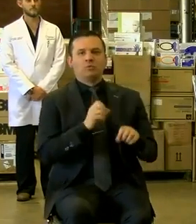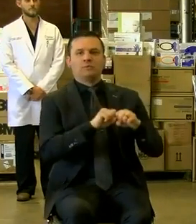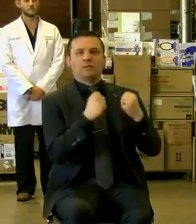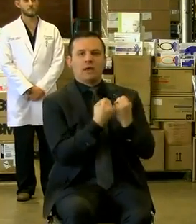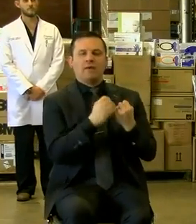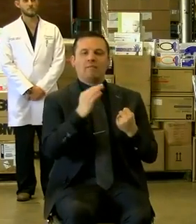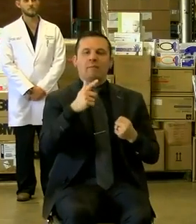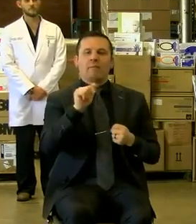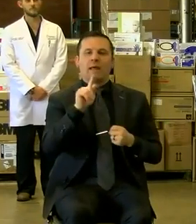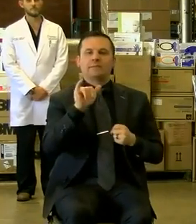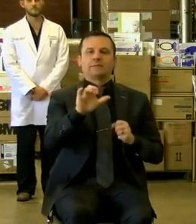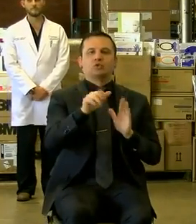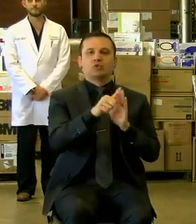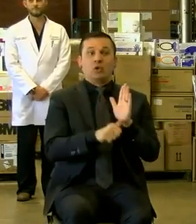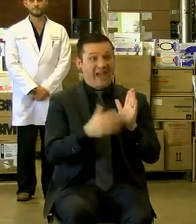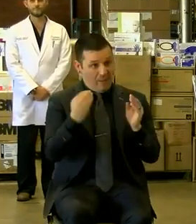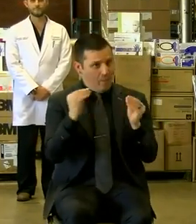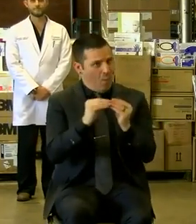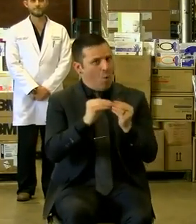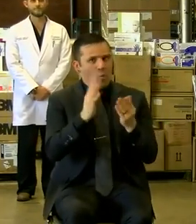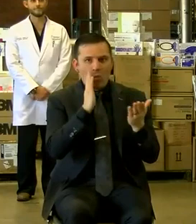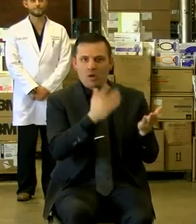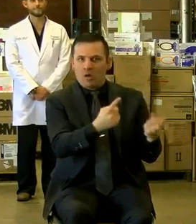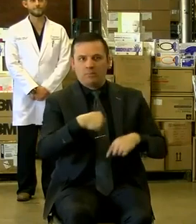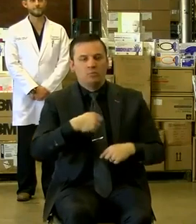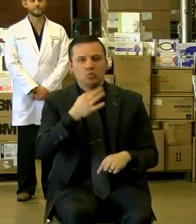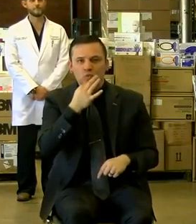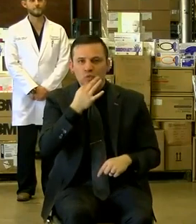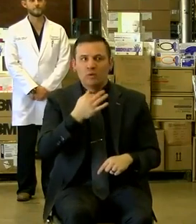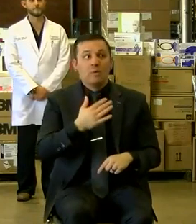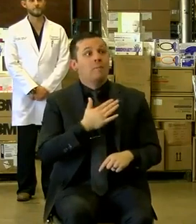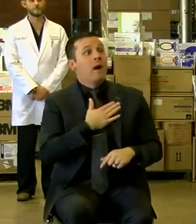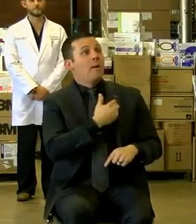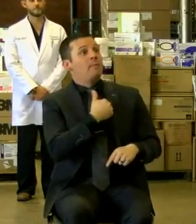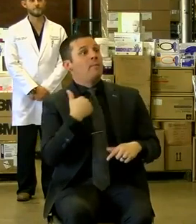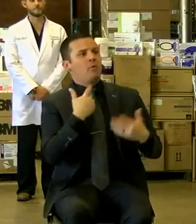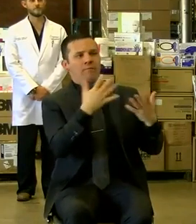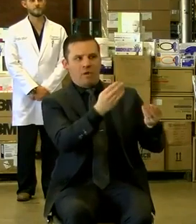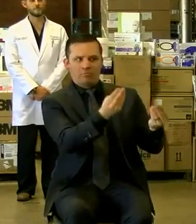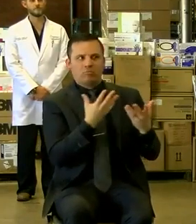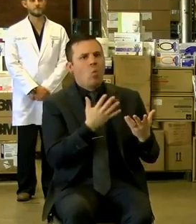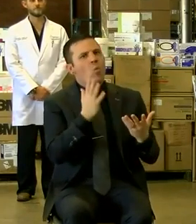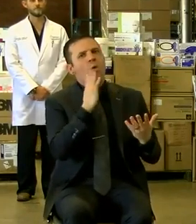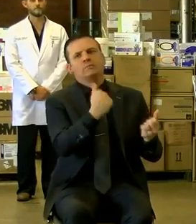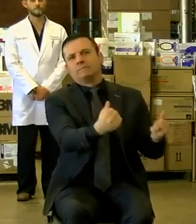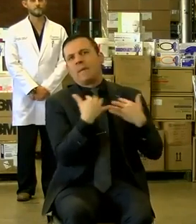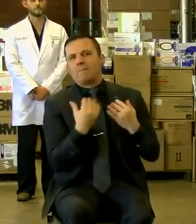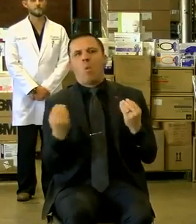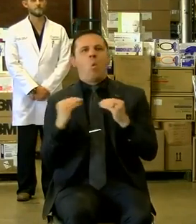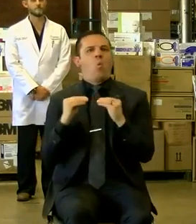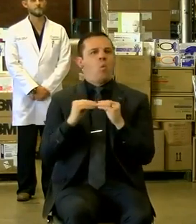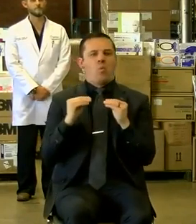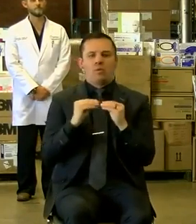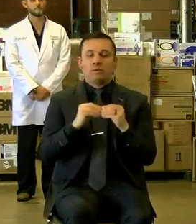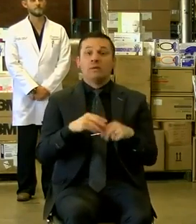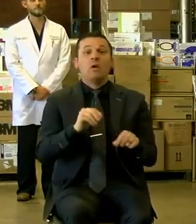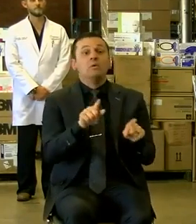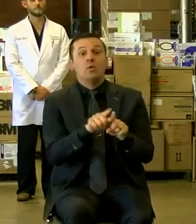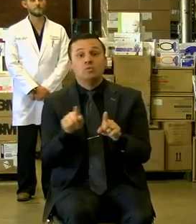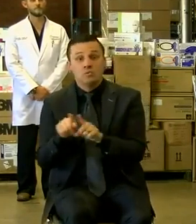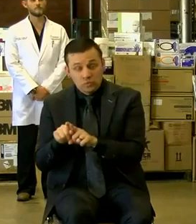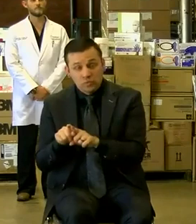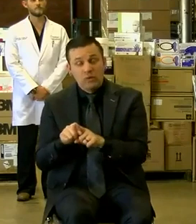Surgeons and more is on the way. I'm being assured by a lot of my members that they will be sending more. In addition to that,